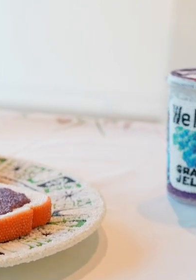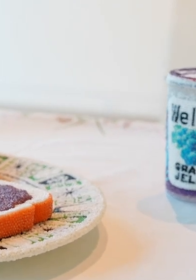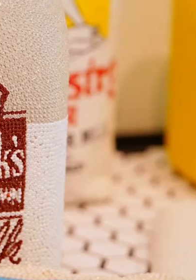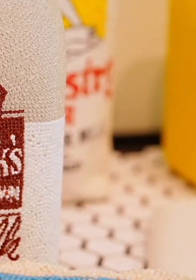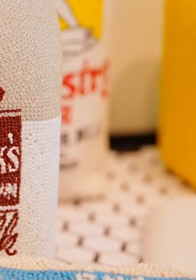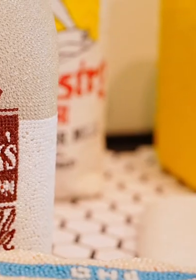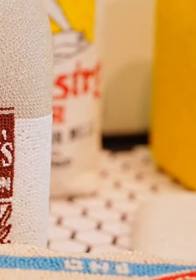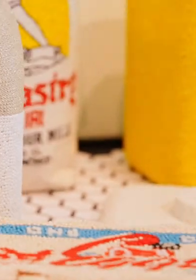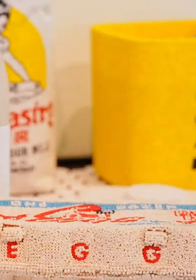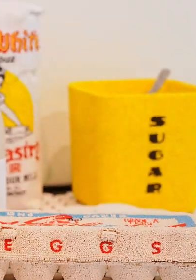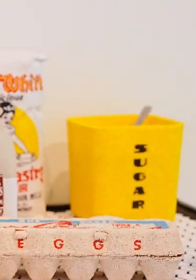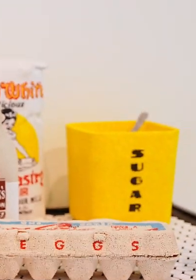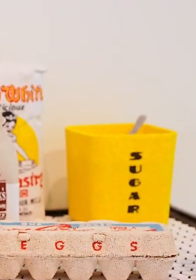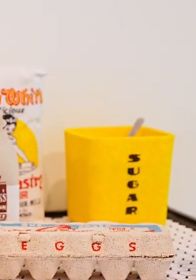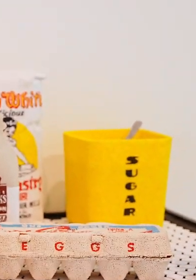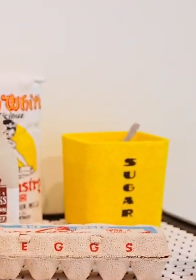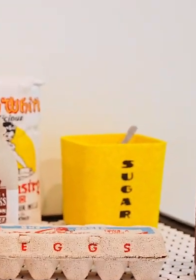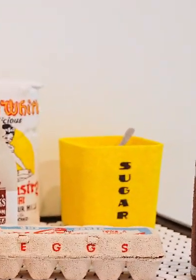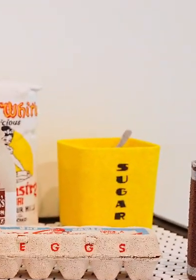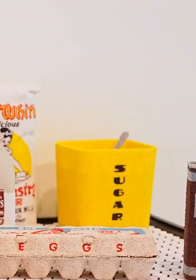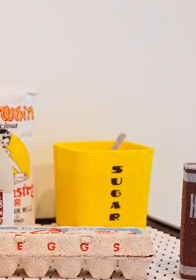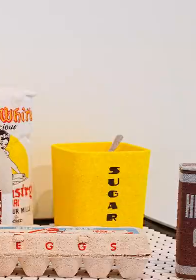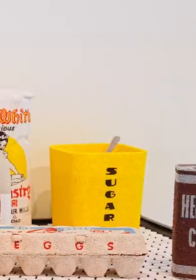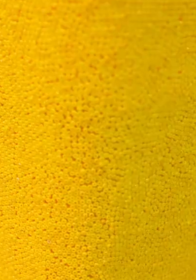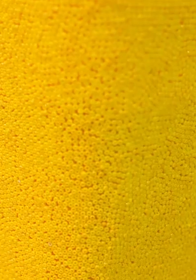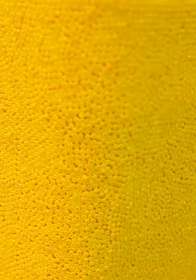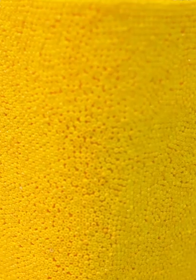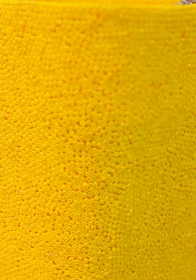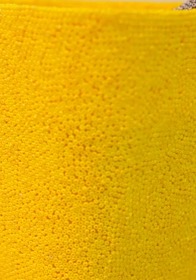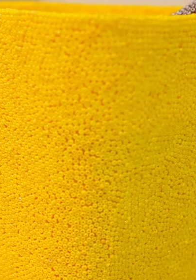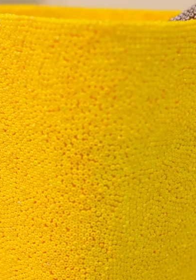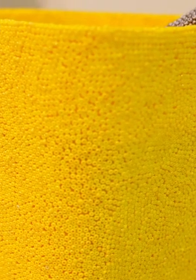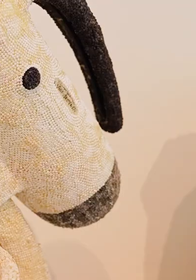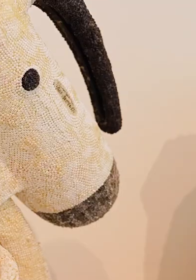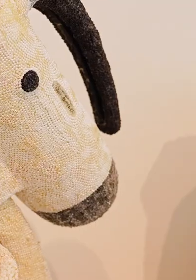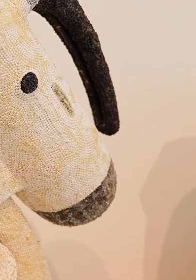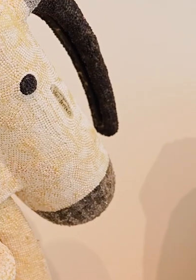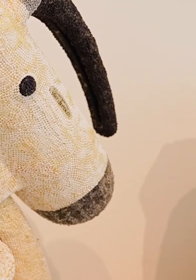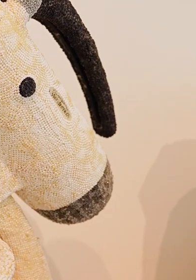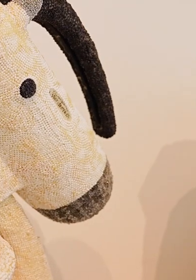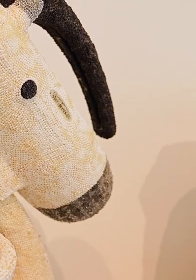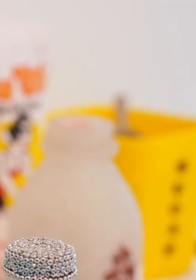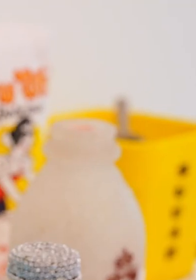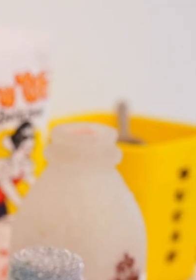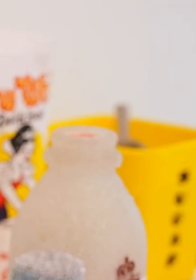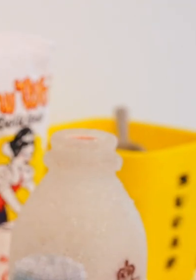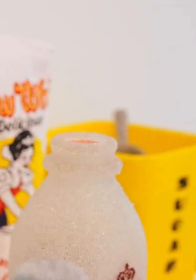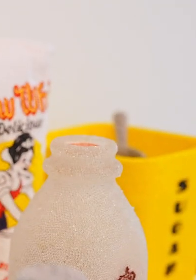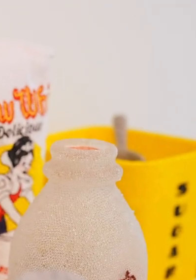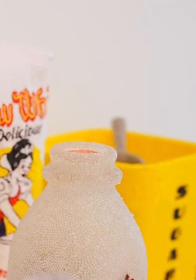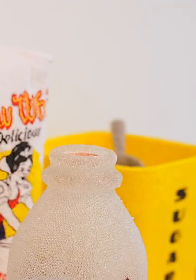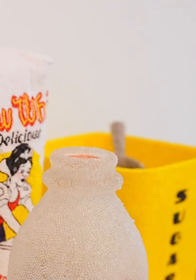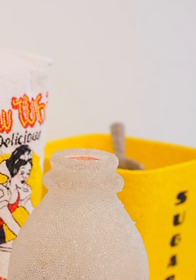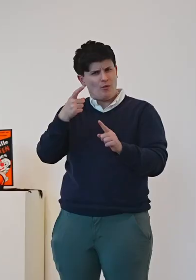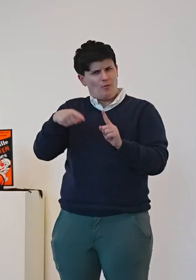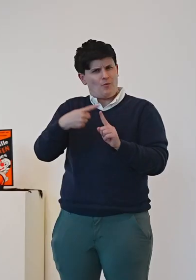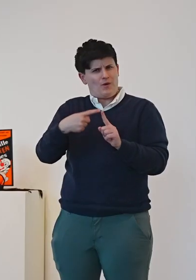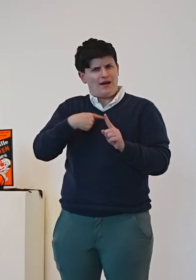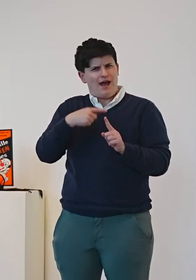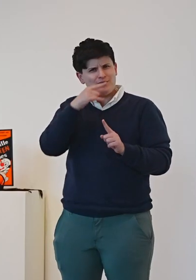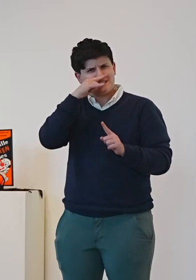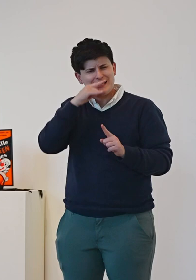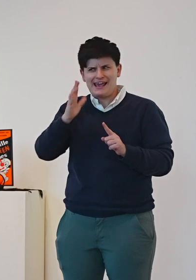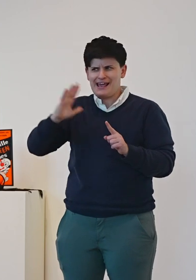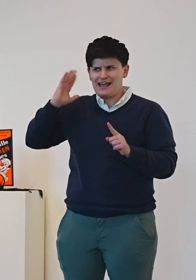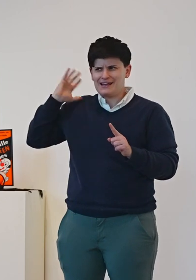it's really old from when I was a kid and I remembered it from when I was a kid but you know what do you do with an old peanut